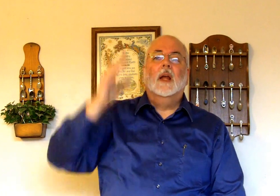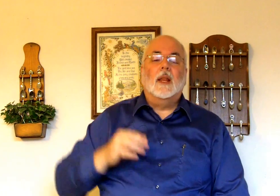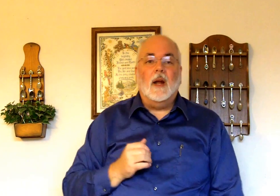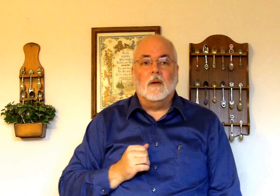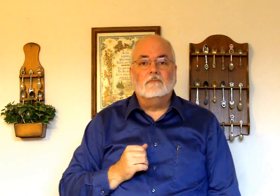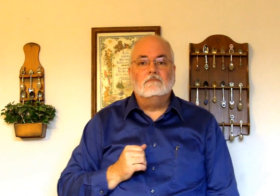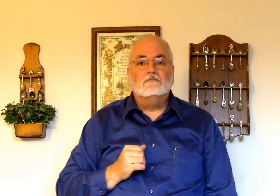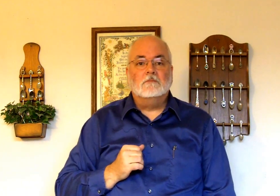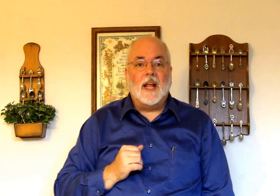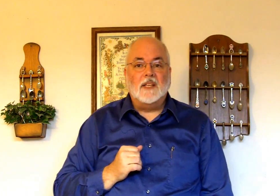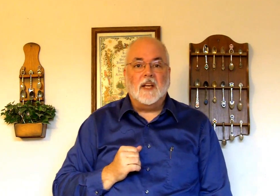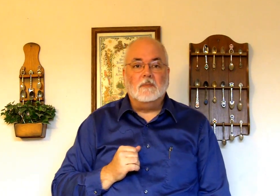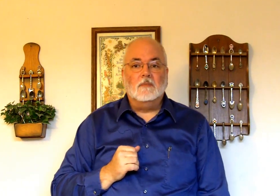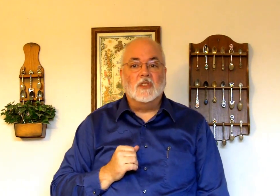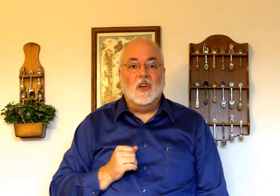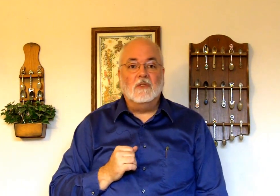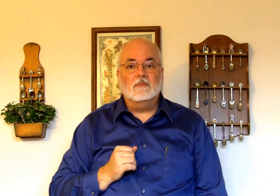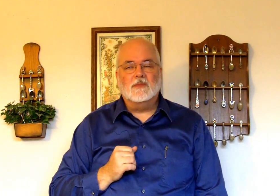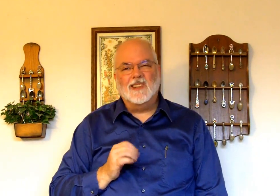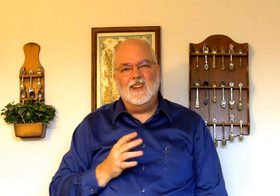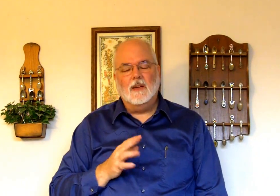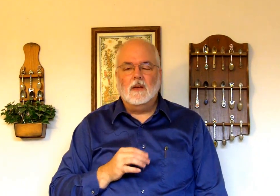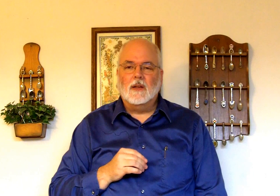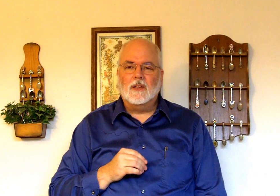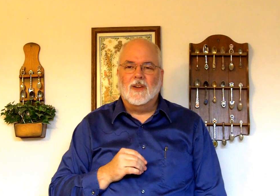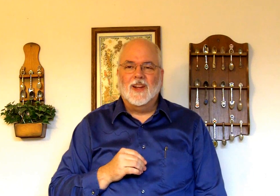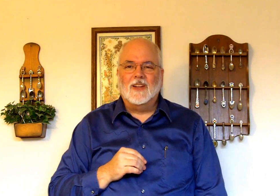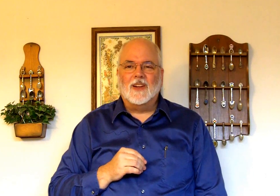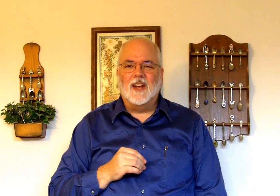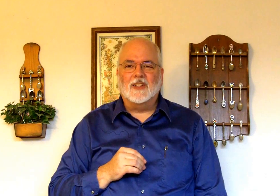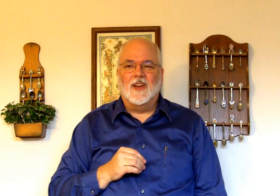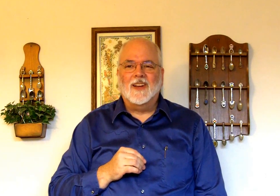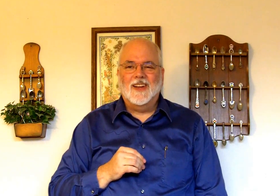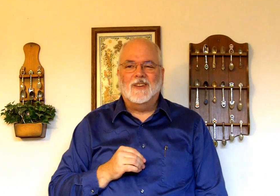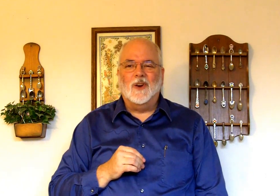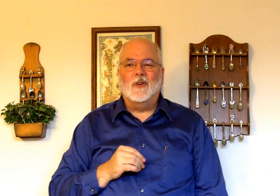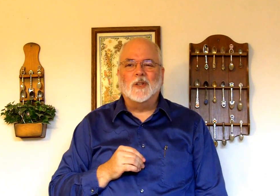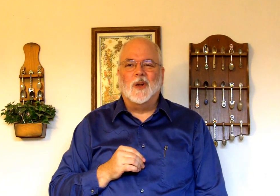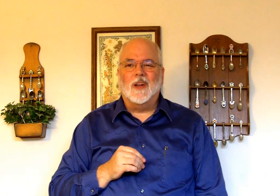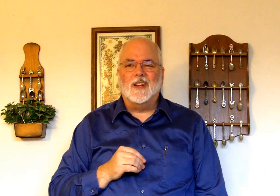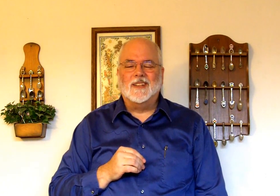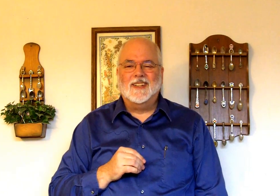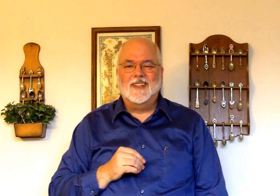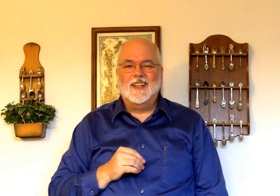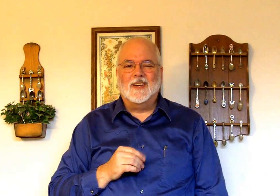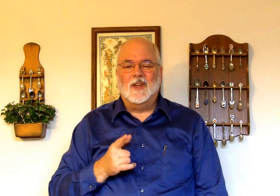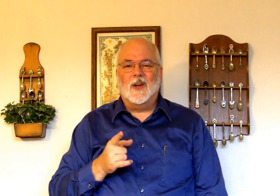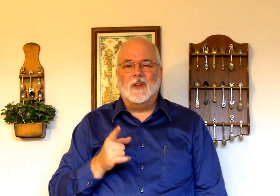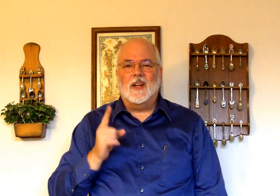There. That's it. Some kind of sung very, very slowly. Good luck with it.